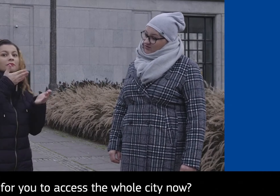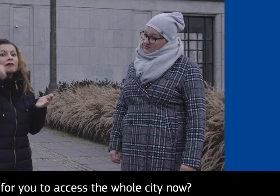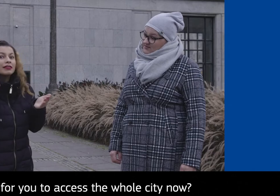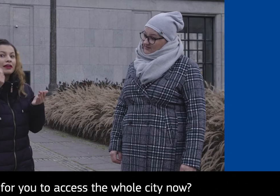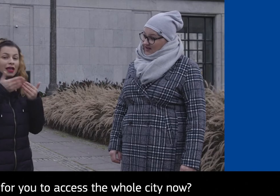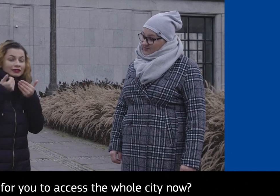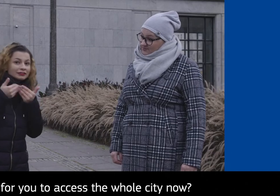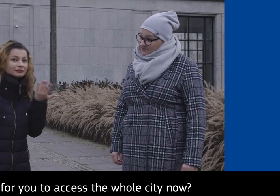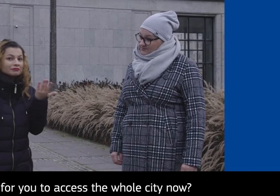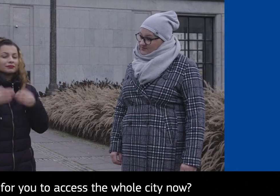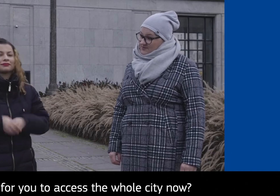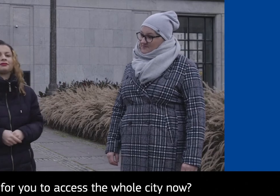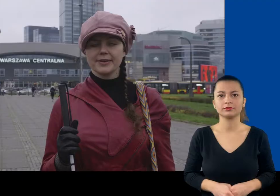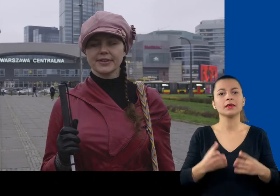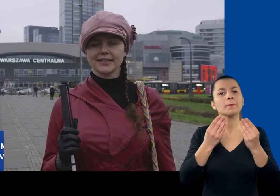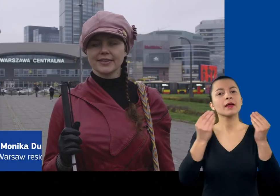whole city now?